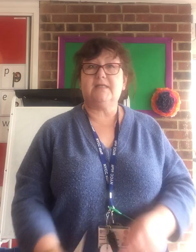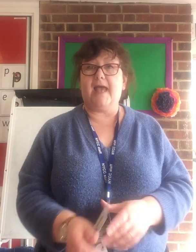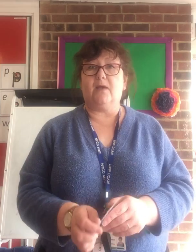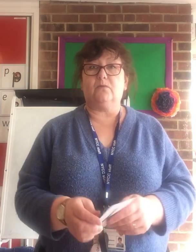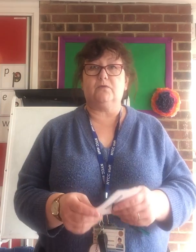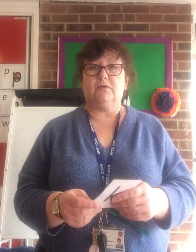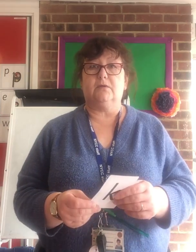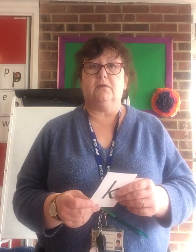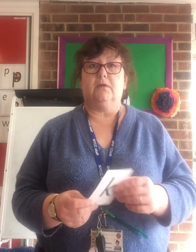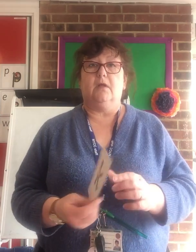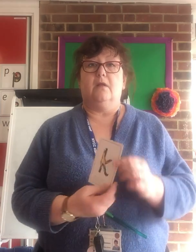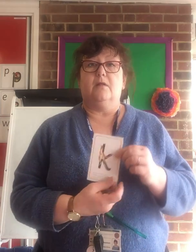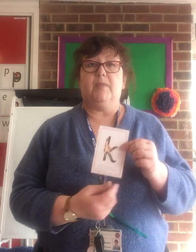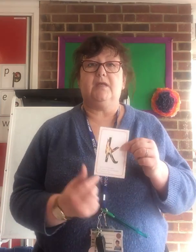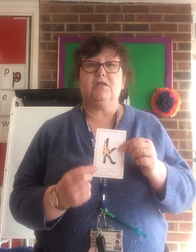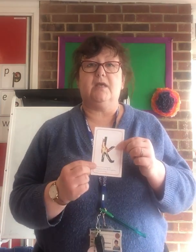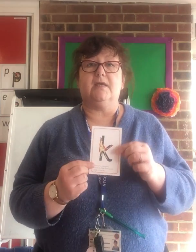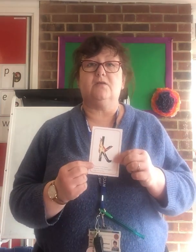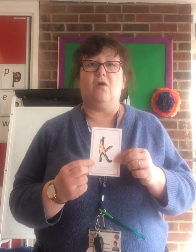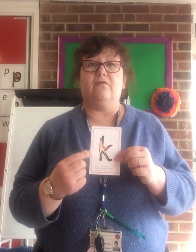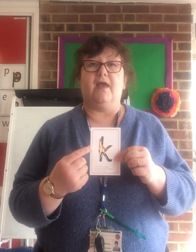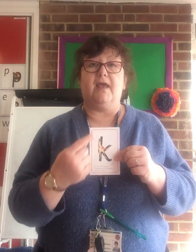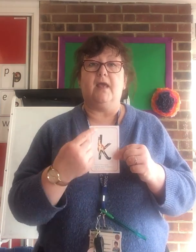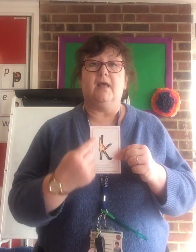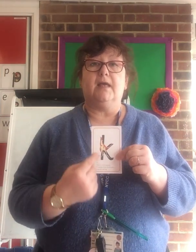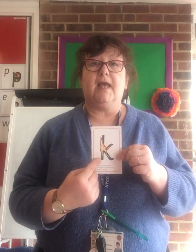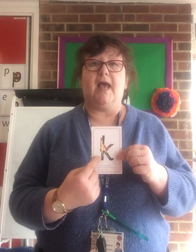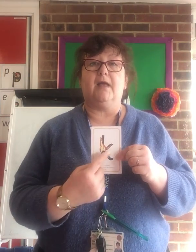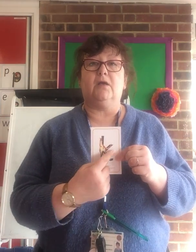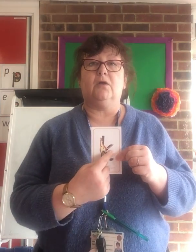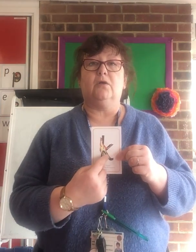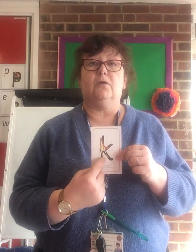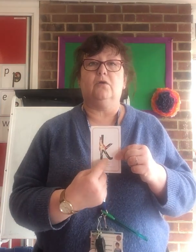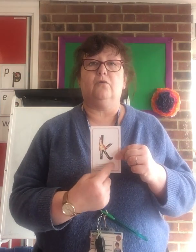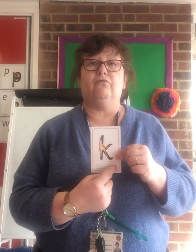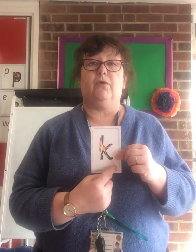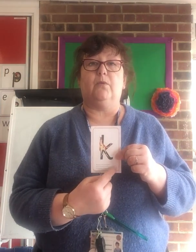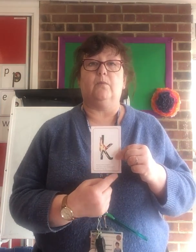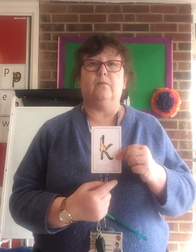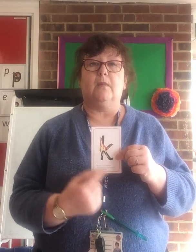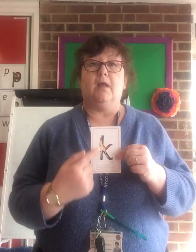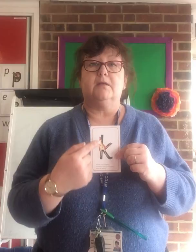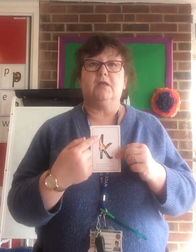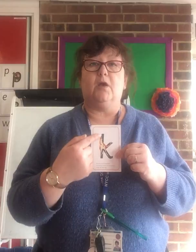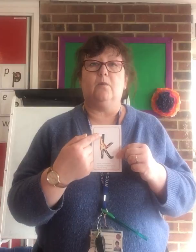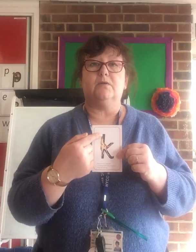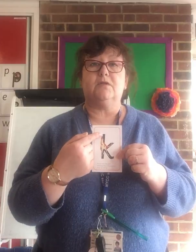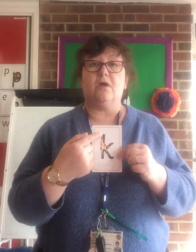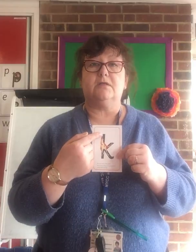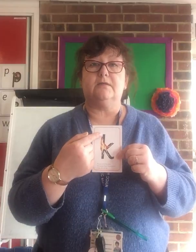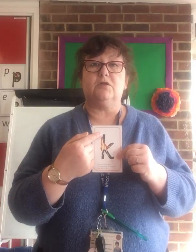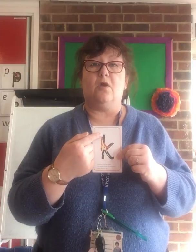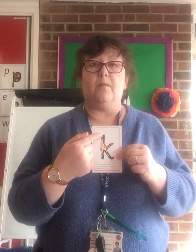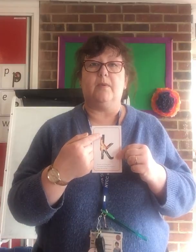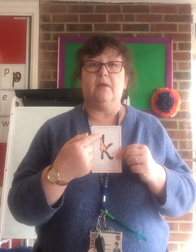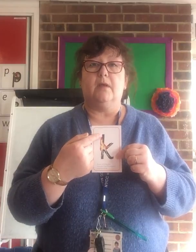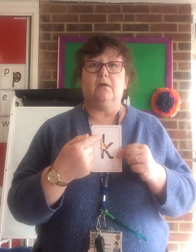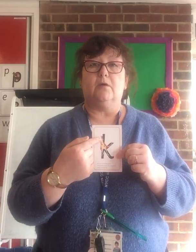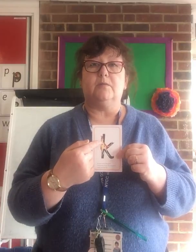sound. The picture is of a kangaroo. So you start at the top, come